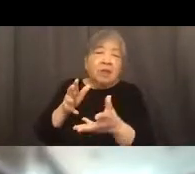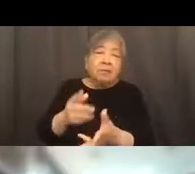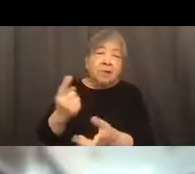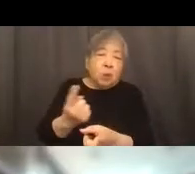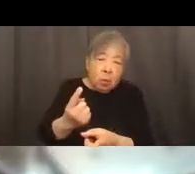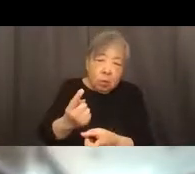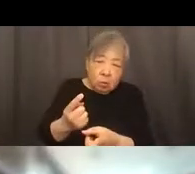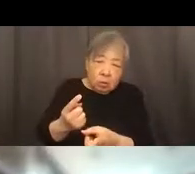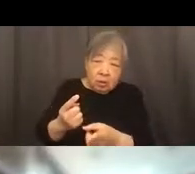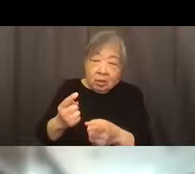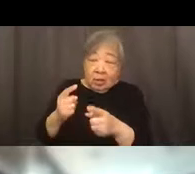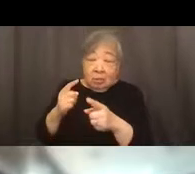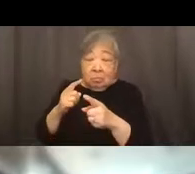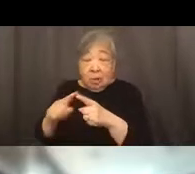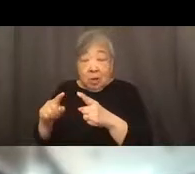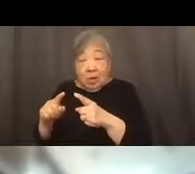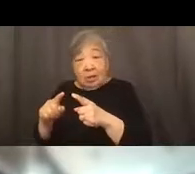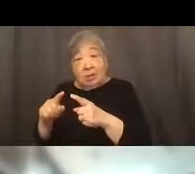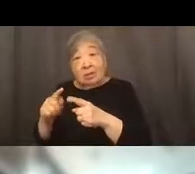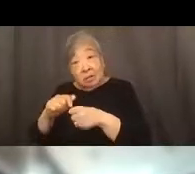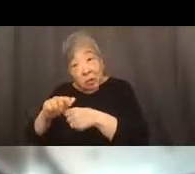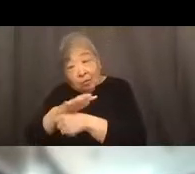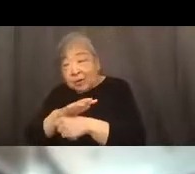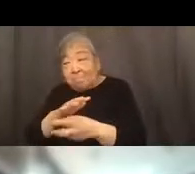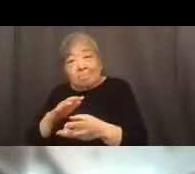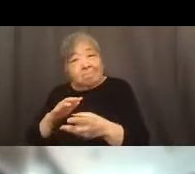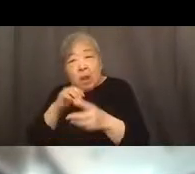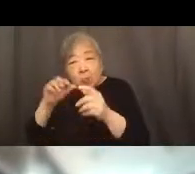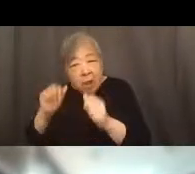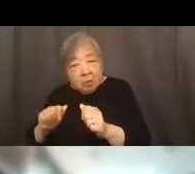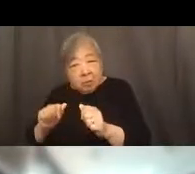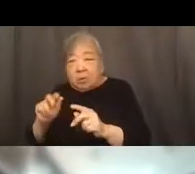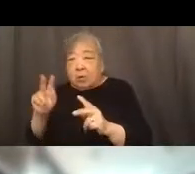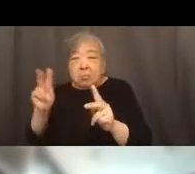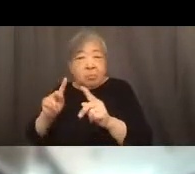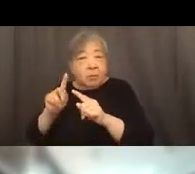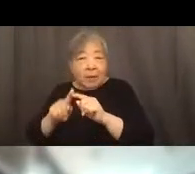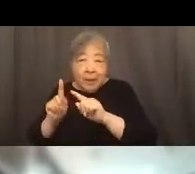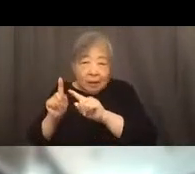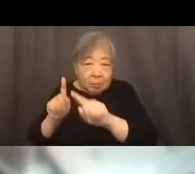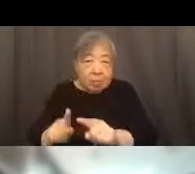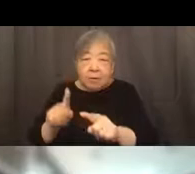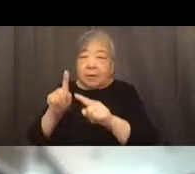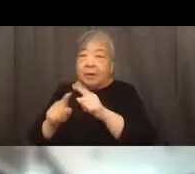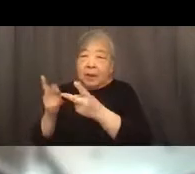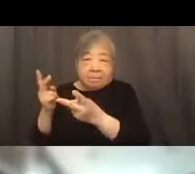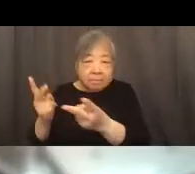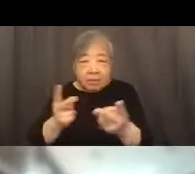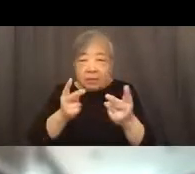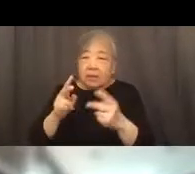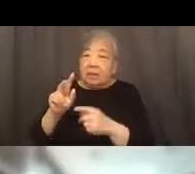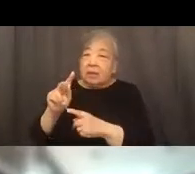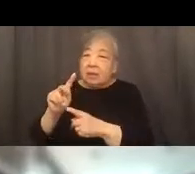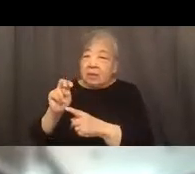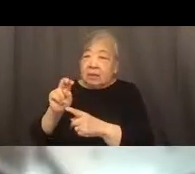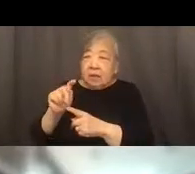just isn't possible in many situations. People aren't coming over, people aren't staying over and, um, tenants don't have a place to go.